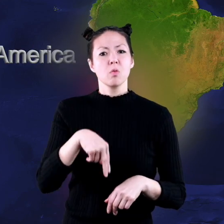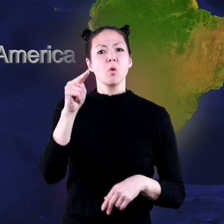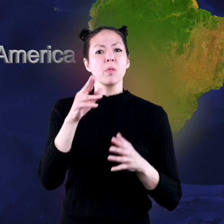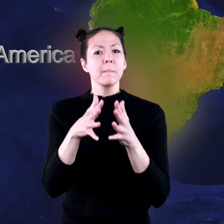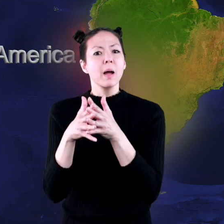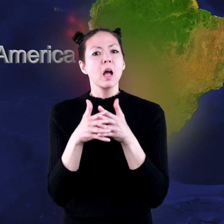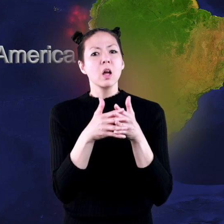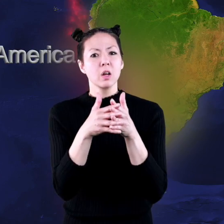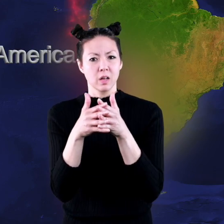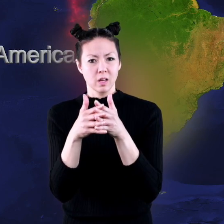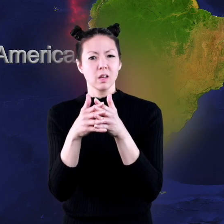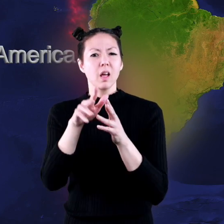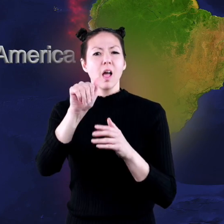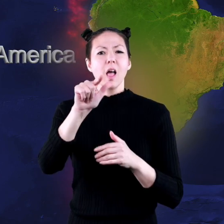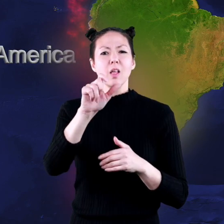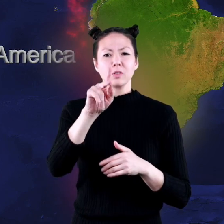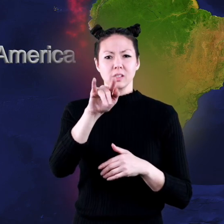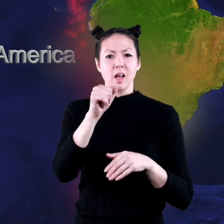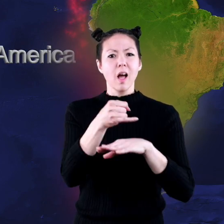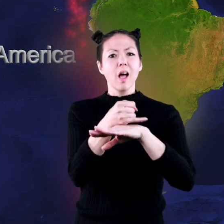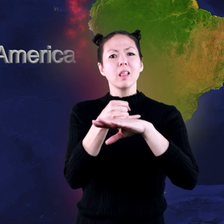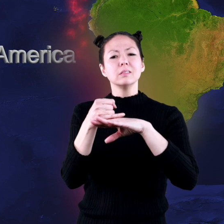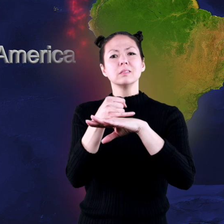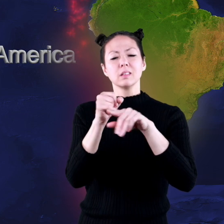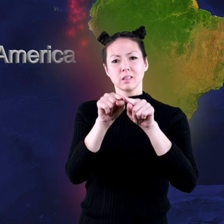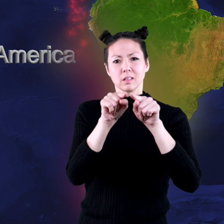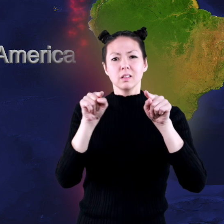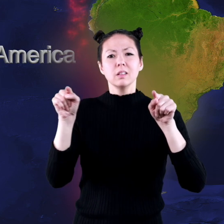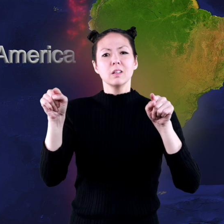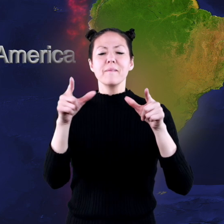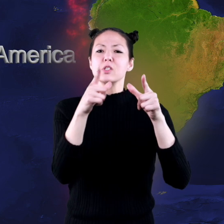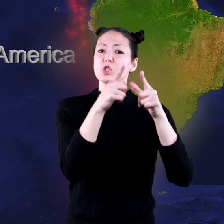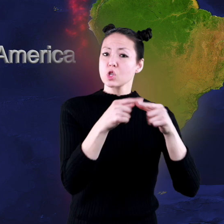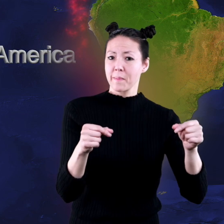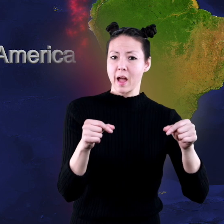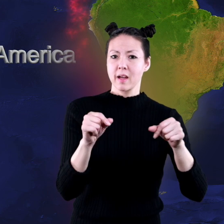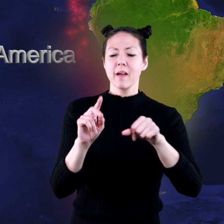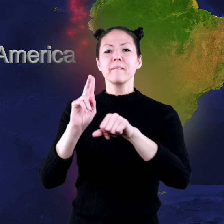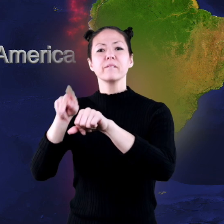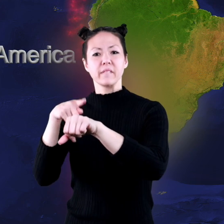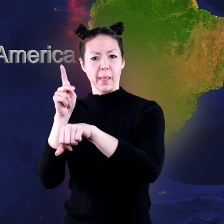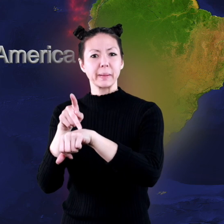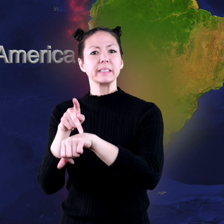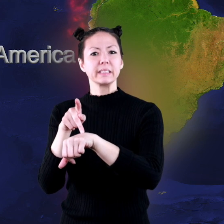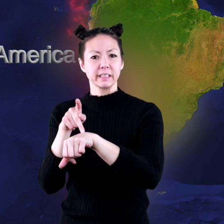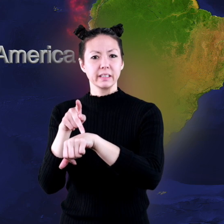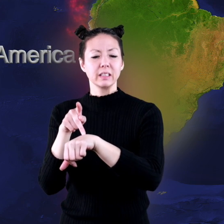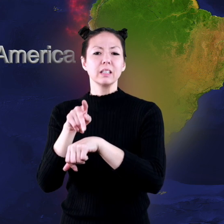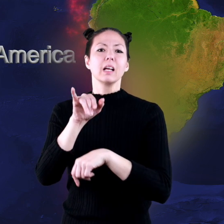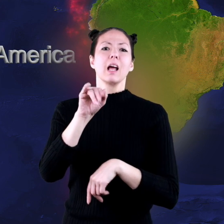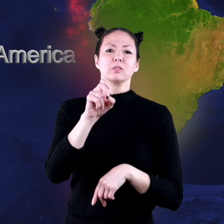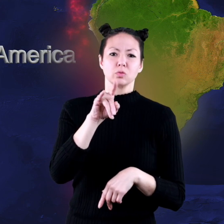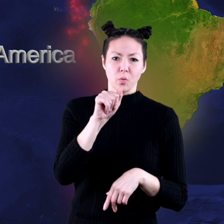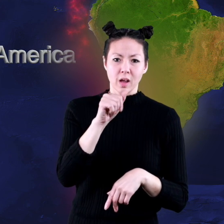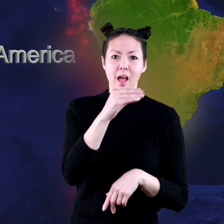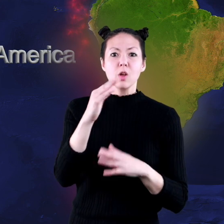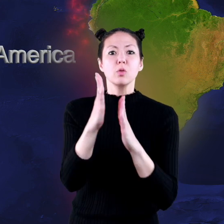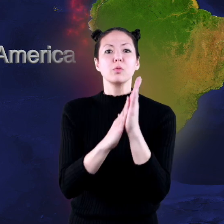America, along the Aleutian Islands of Alaska, down the islands of Japan and the Philippines, Indonesia, New